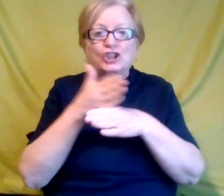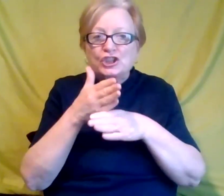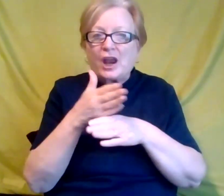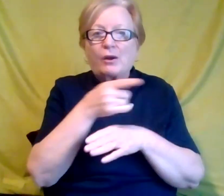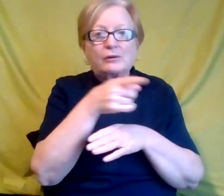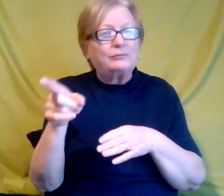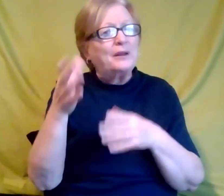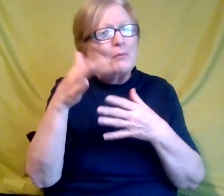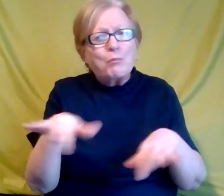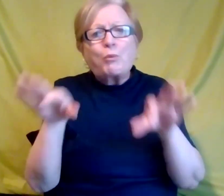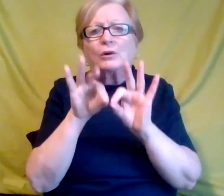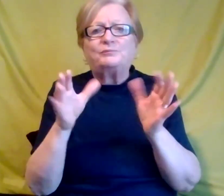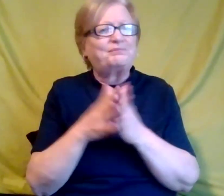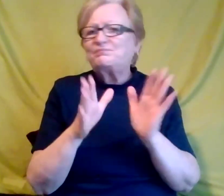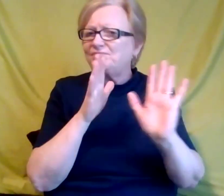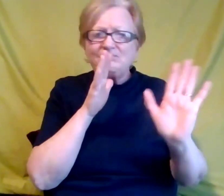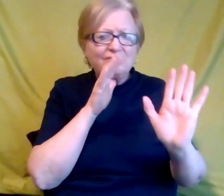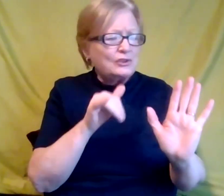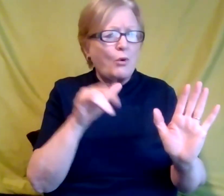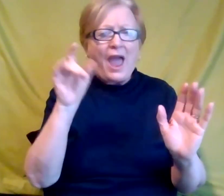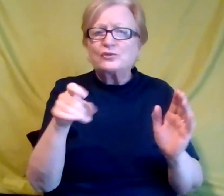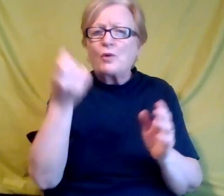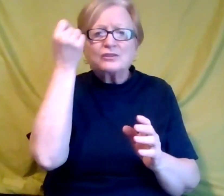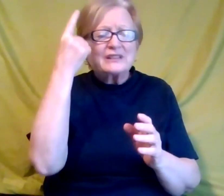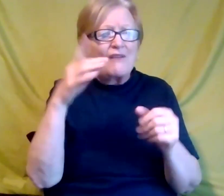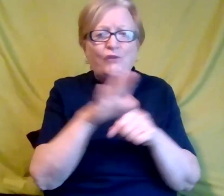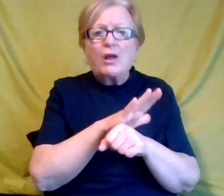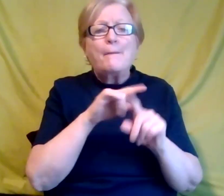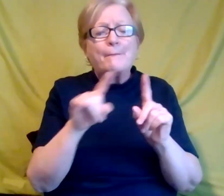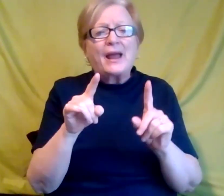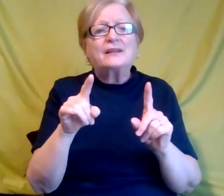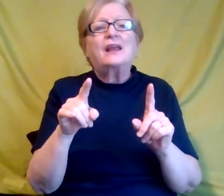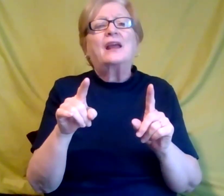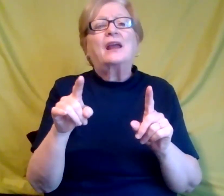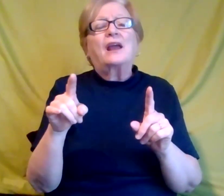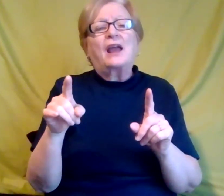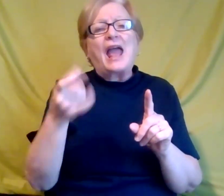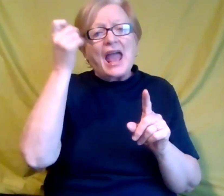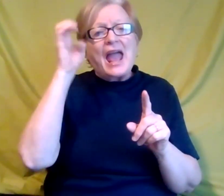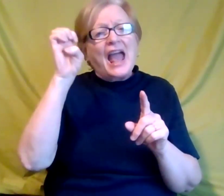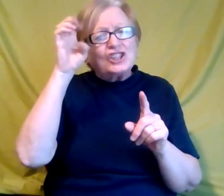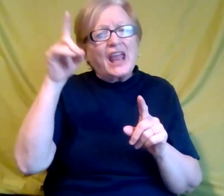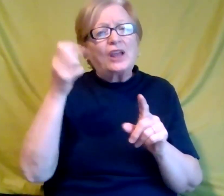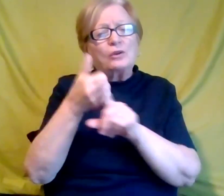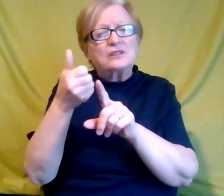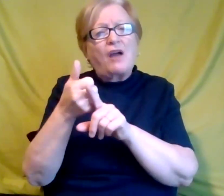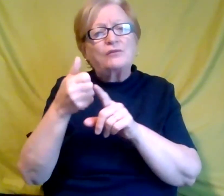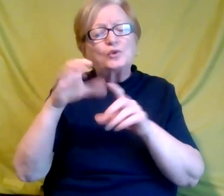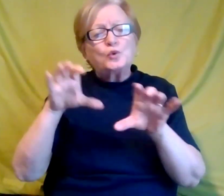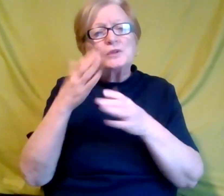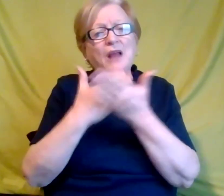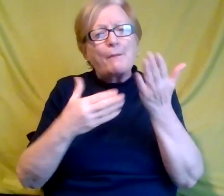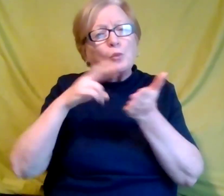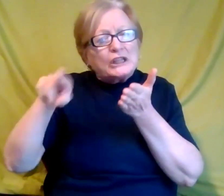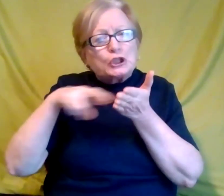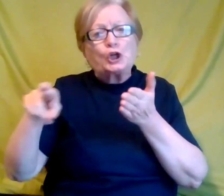of, you don't have to understand it, but at least educate yourself and just do some research and talk, talk to us.